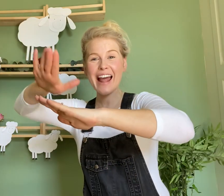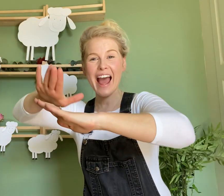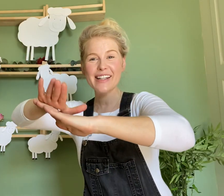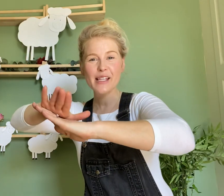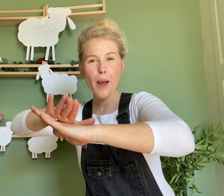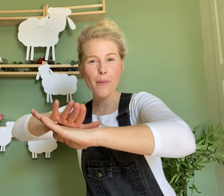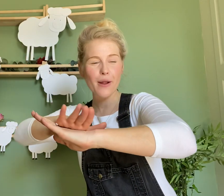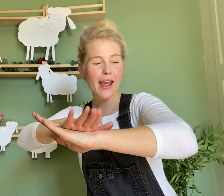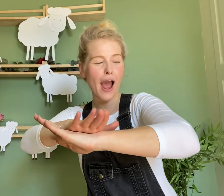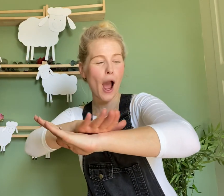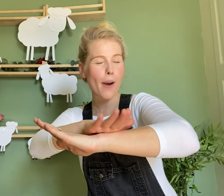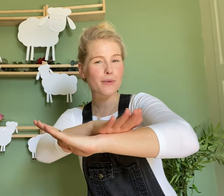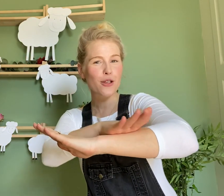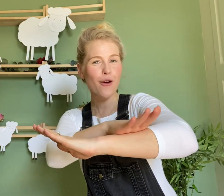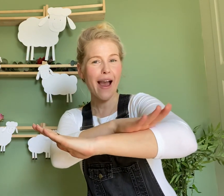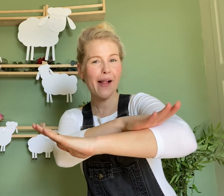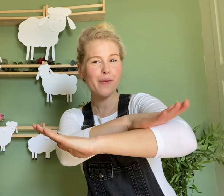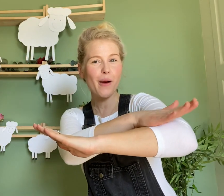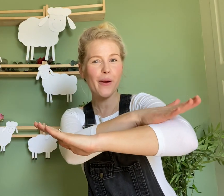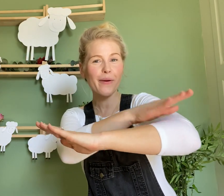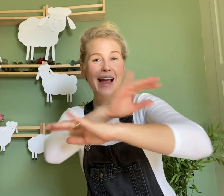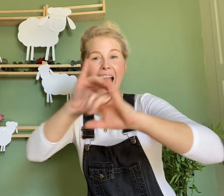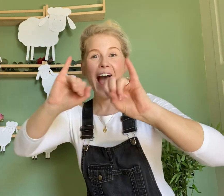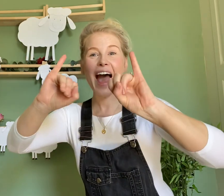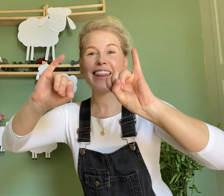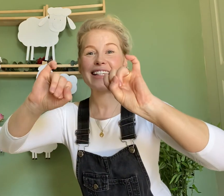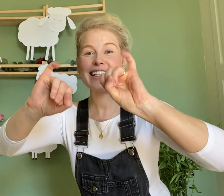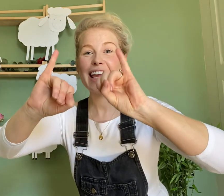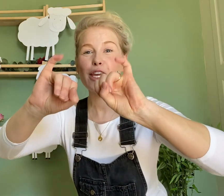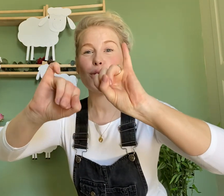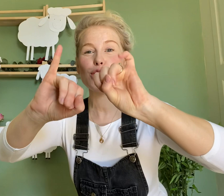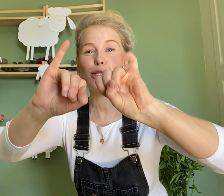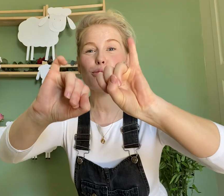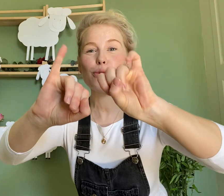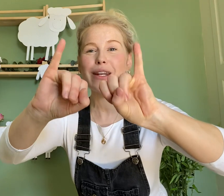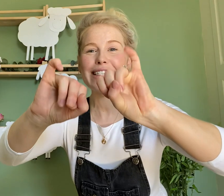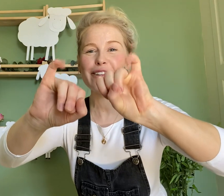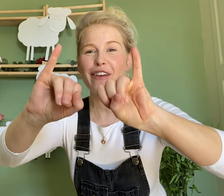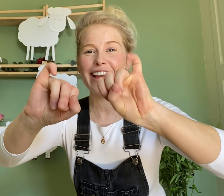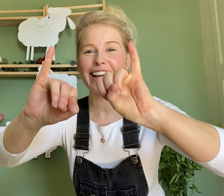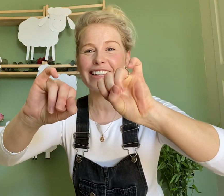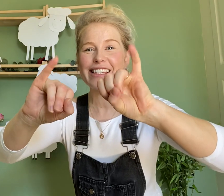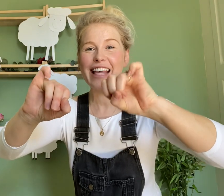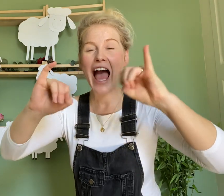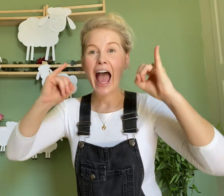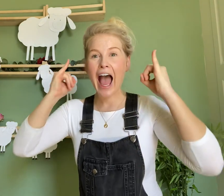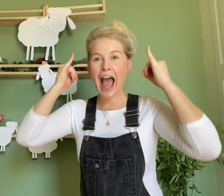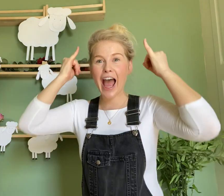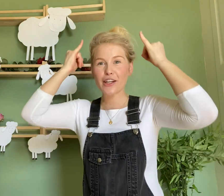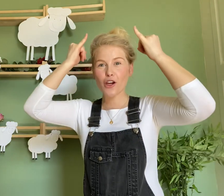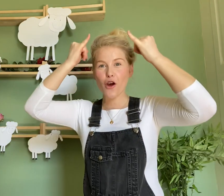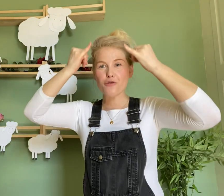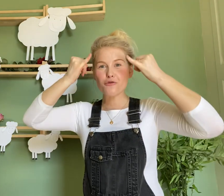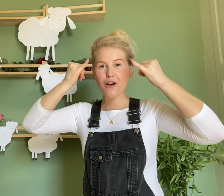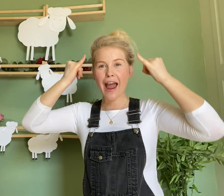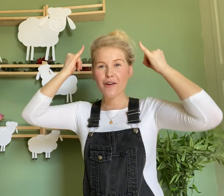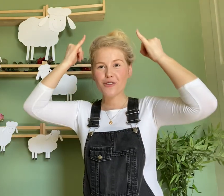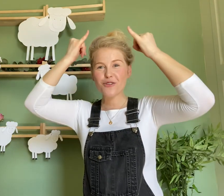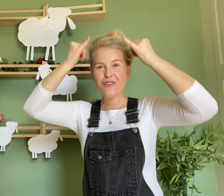hand, put it up to your elbow and then take your smallest fingers and go round and